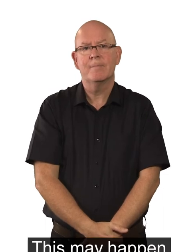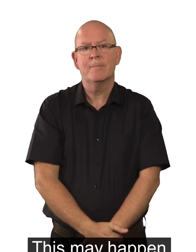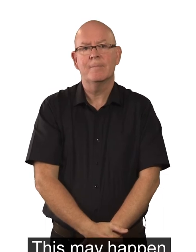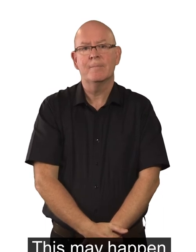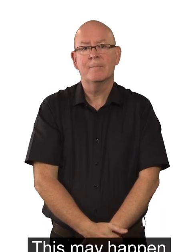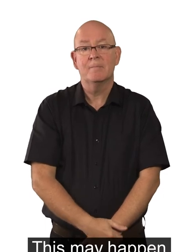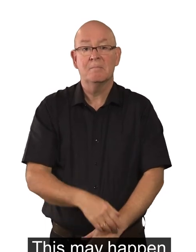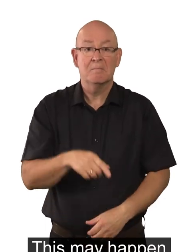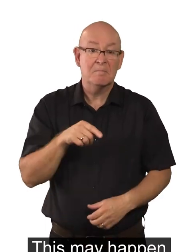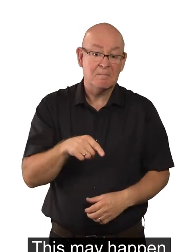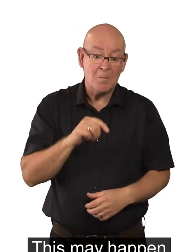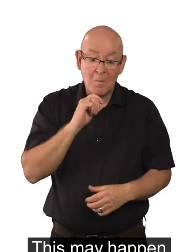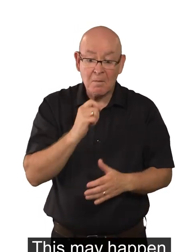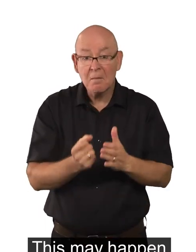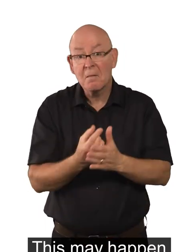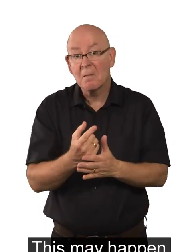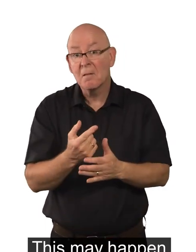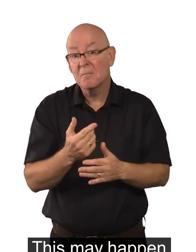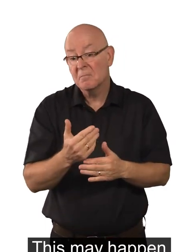This may happen in the next few years.